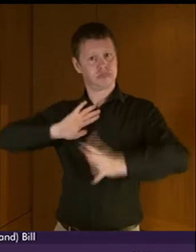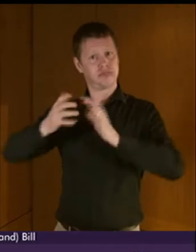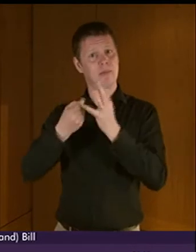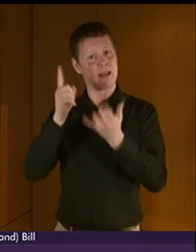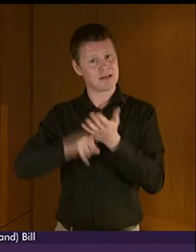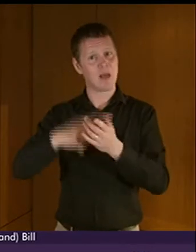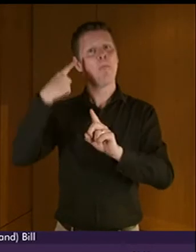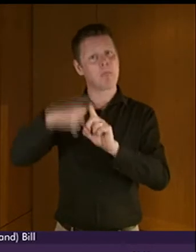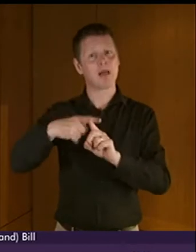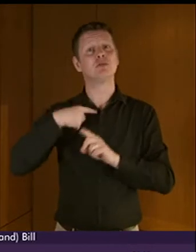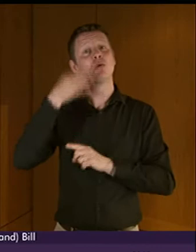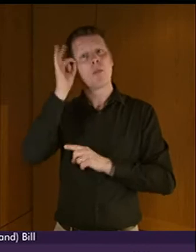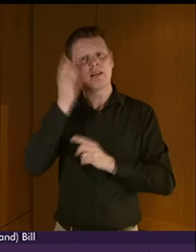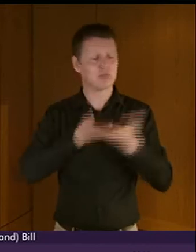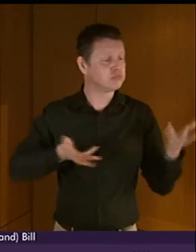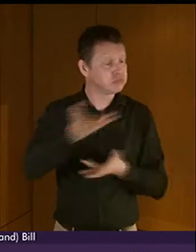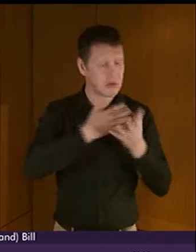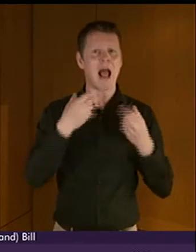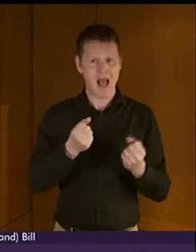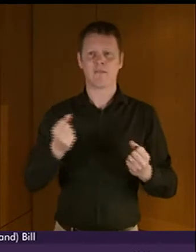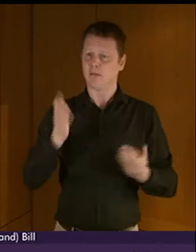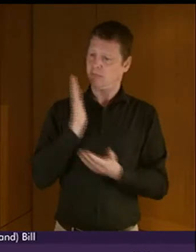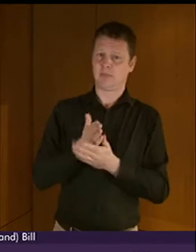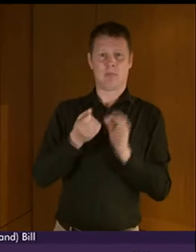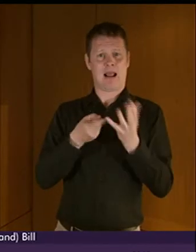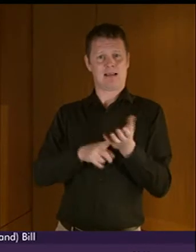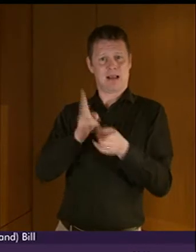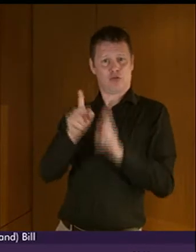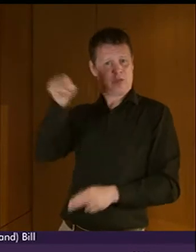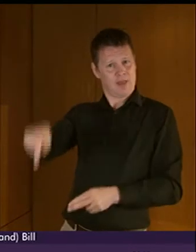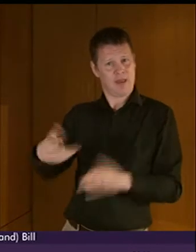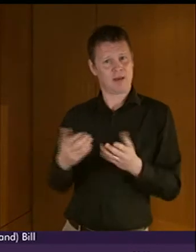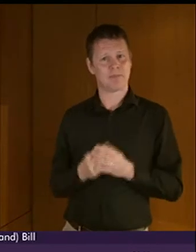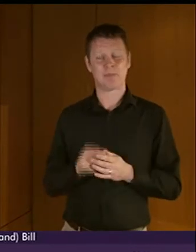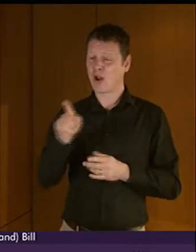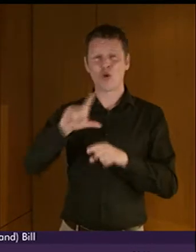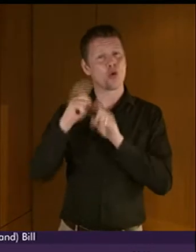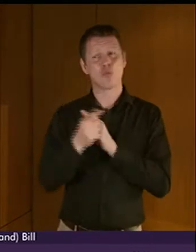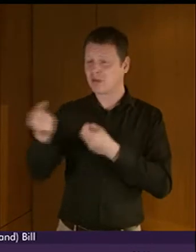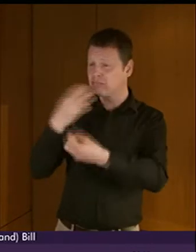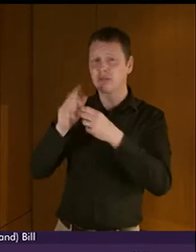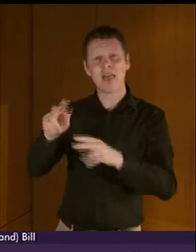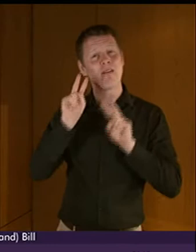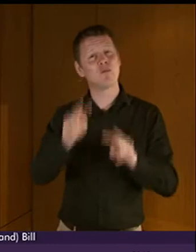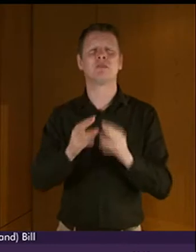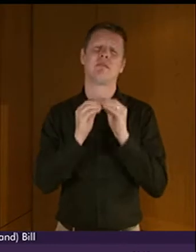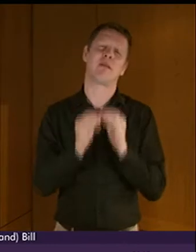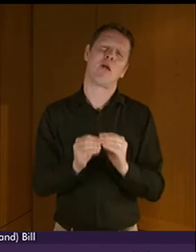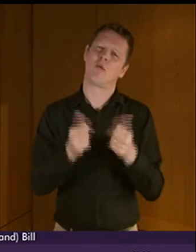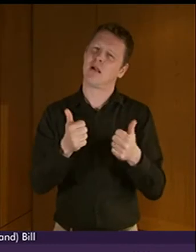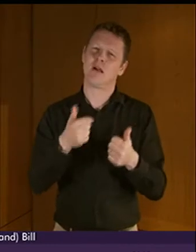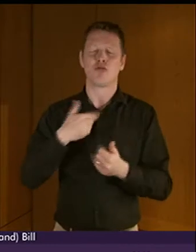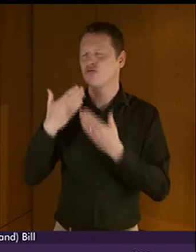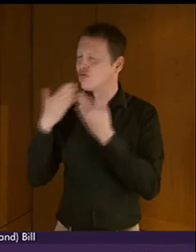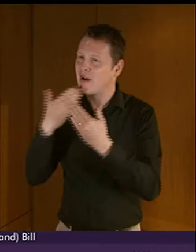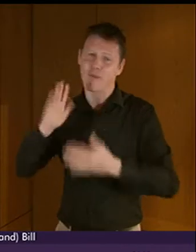BSL interpretation. The views of the deaf community have been extremely valuable in helping us understand the context of the bill, and we are grateful